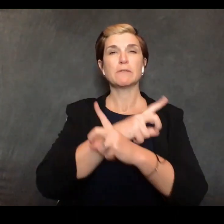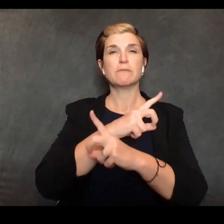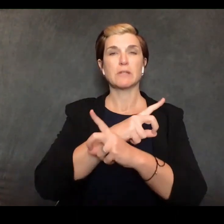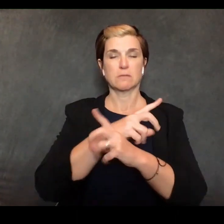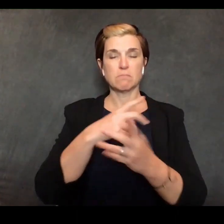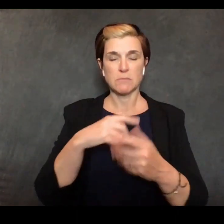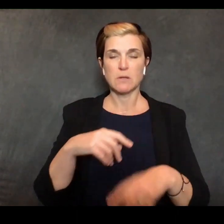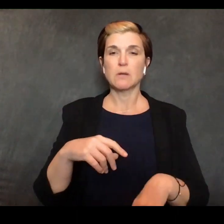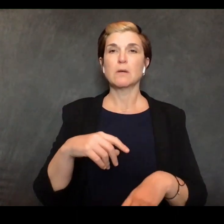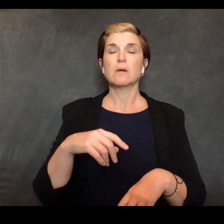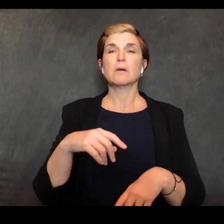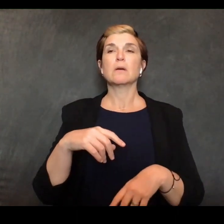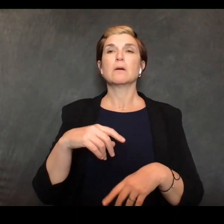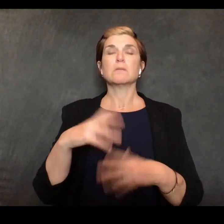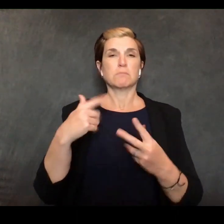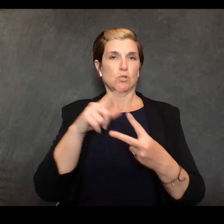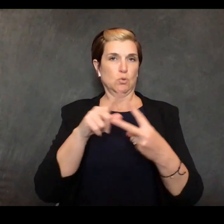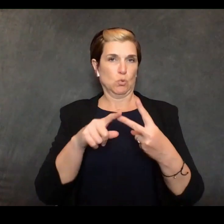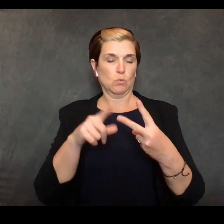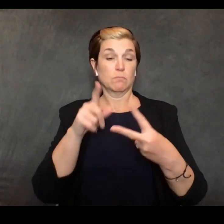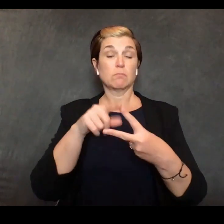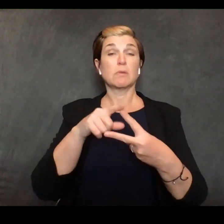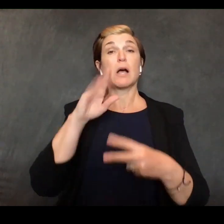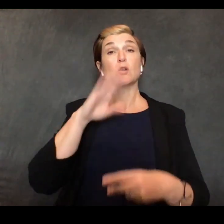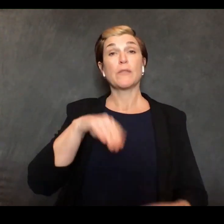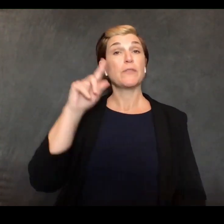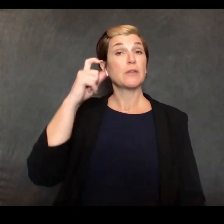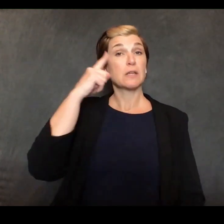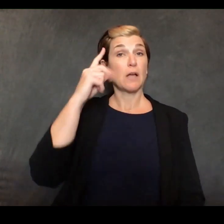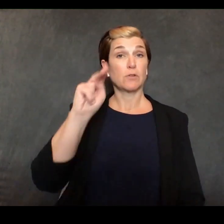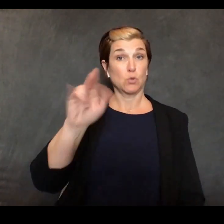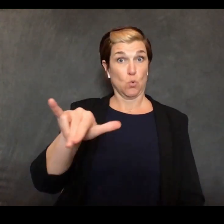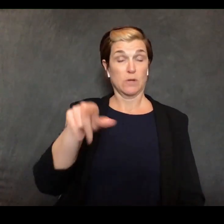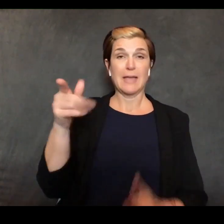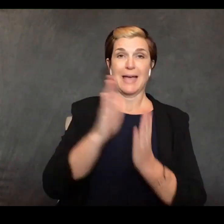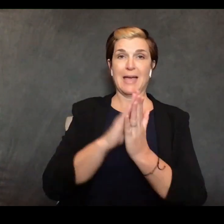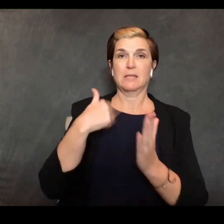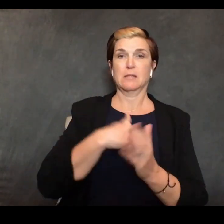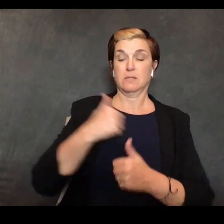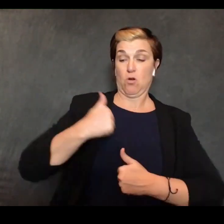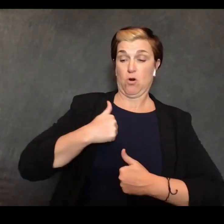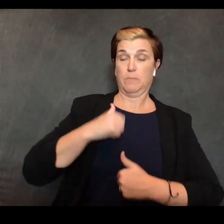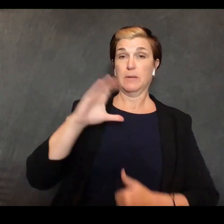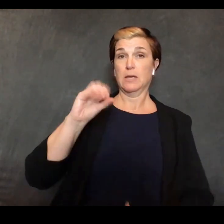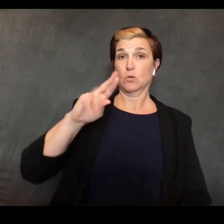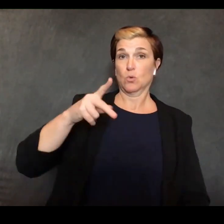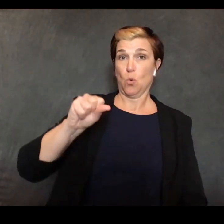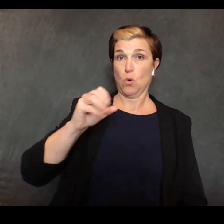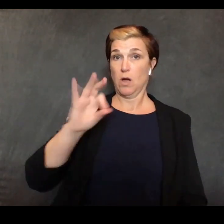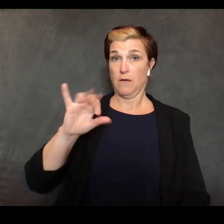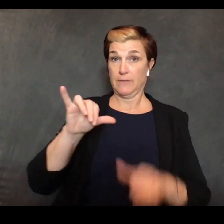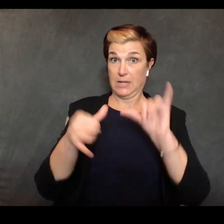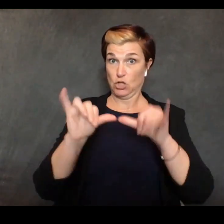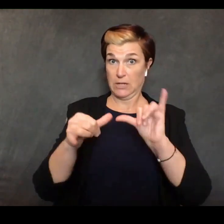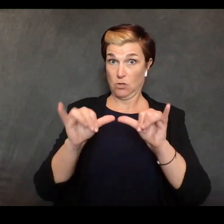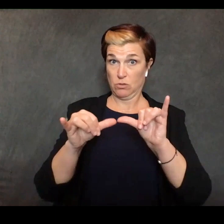uh... another governor of new york has asked us to look at the army corps of engineer which could perhaps renovate existing buildings